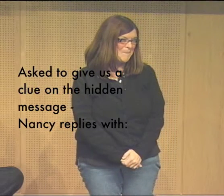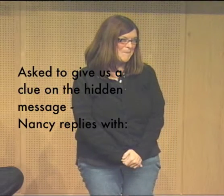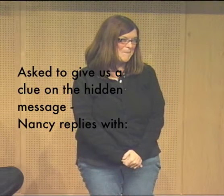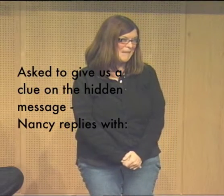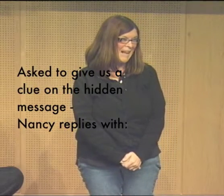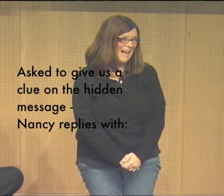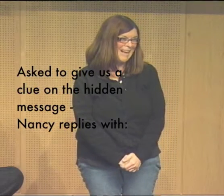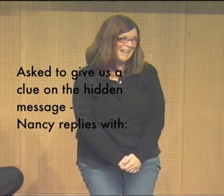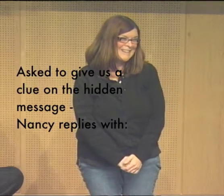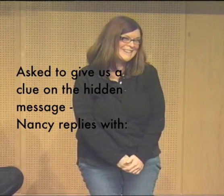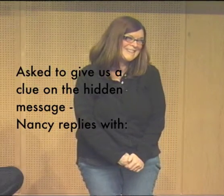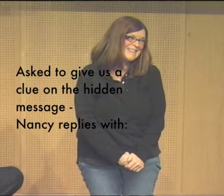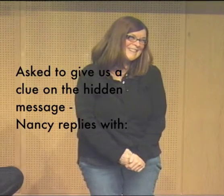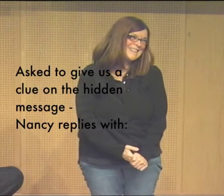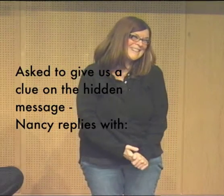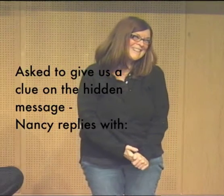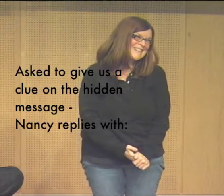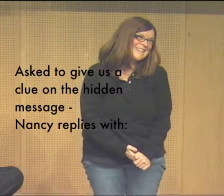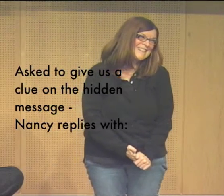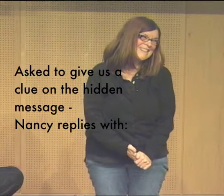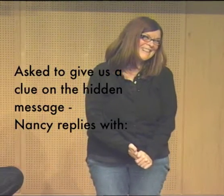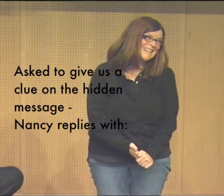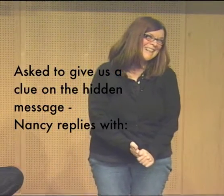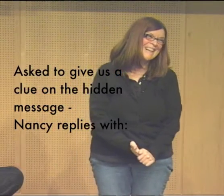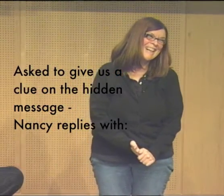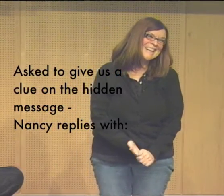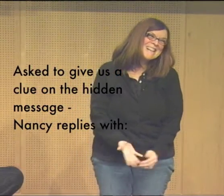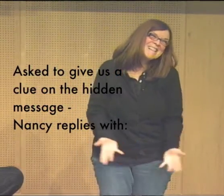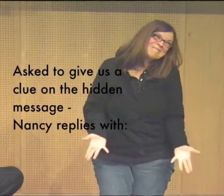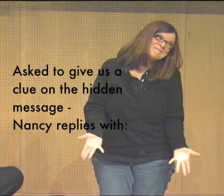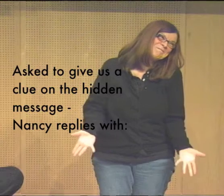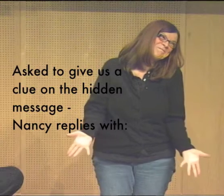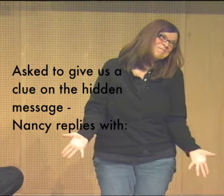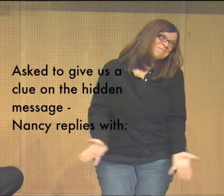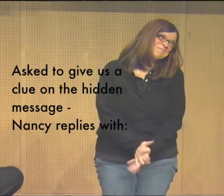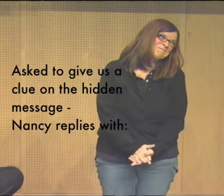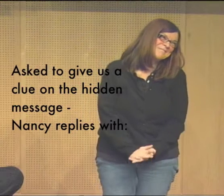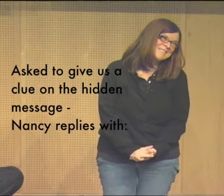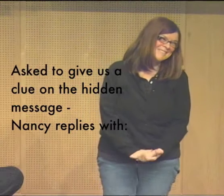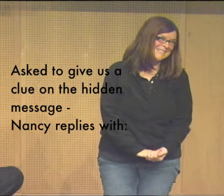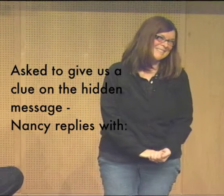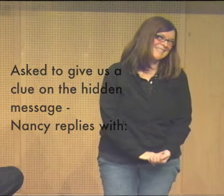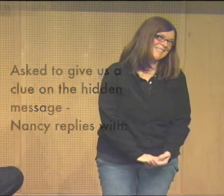tell us what the hidden message is you've got to tell us where is it I can't see it you won't well